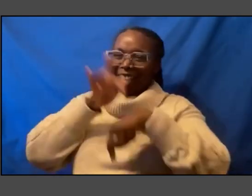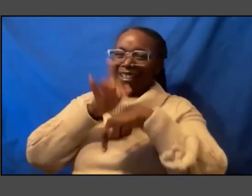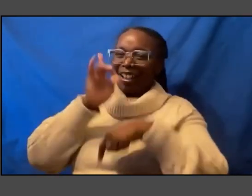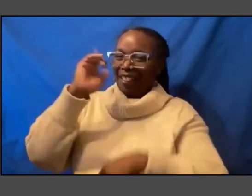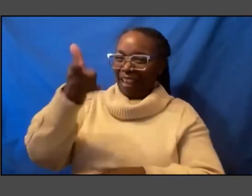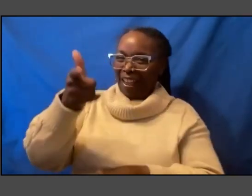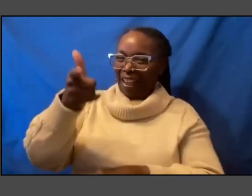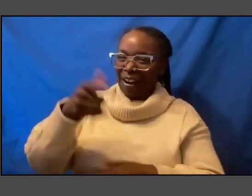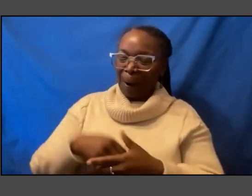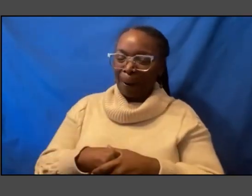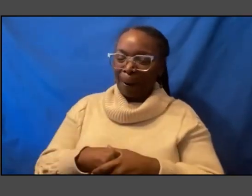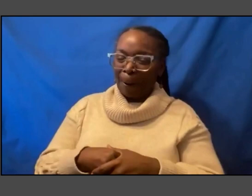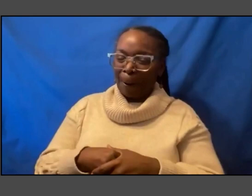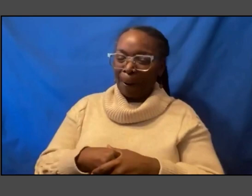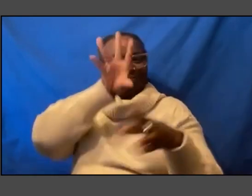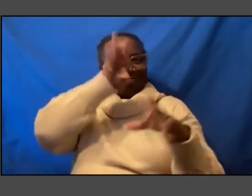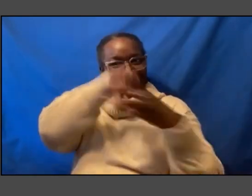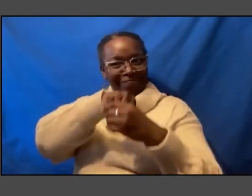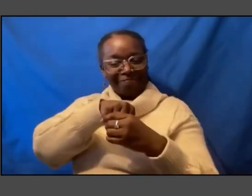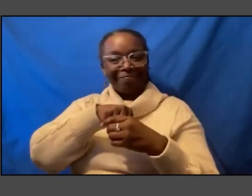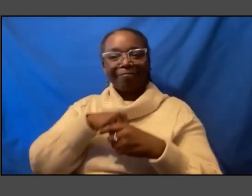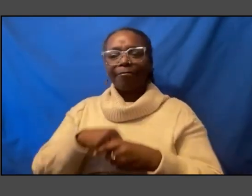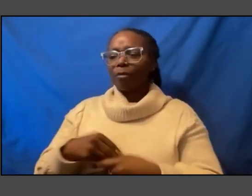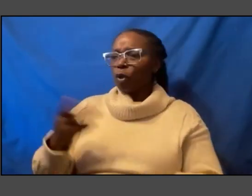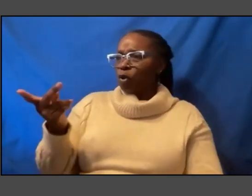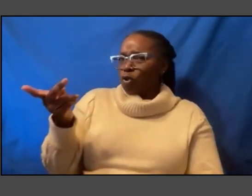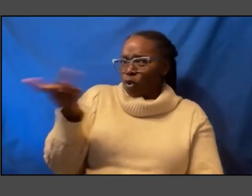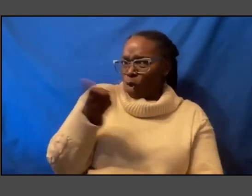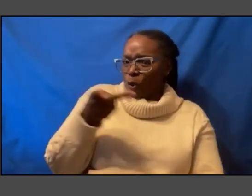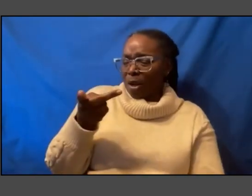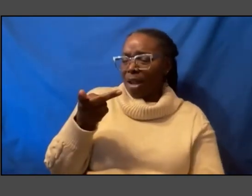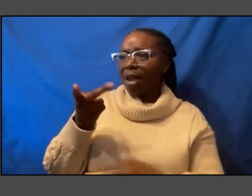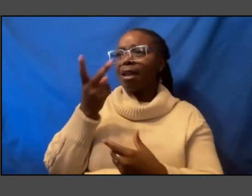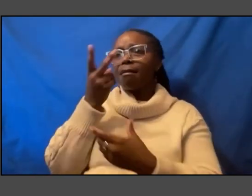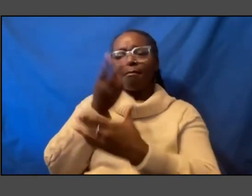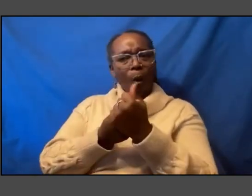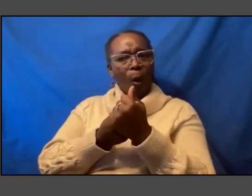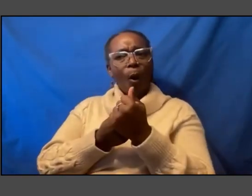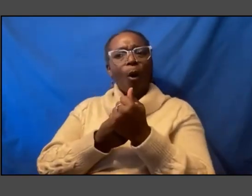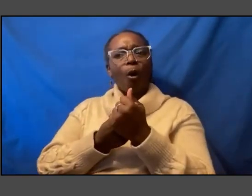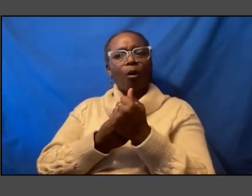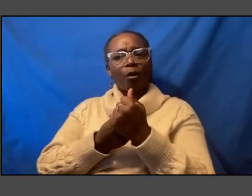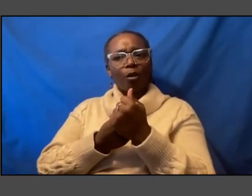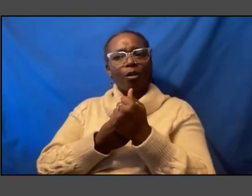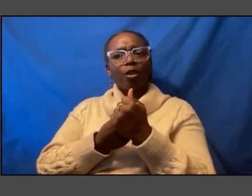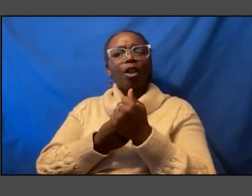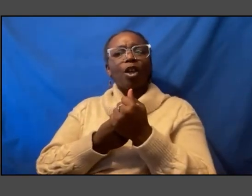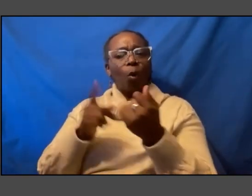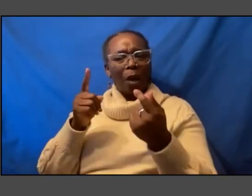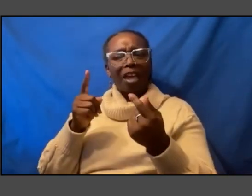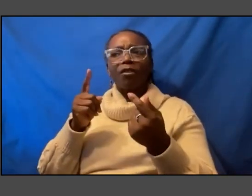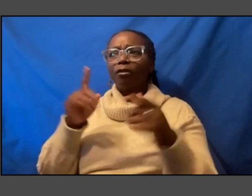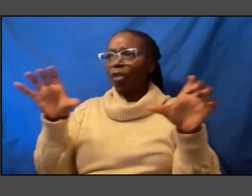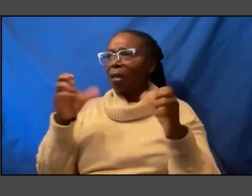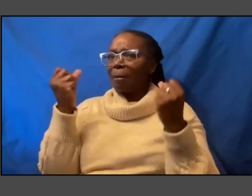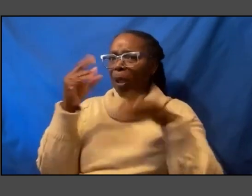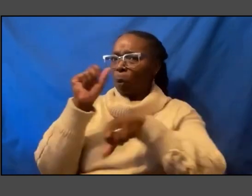um you and I have both uh you know done some building over the decades um in ways uh material